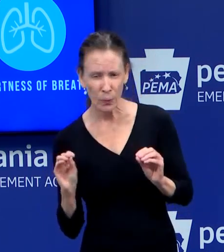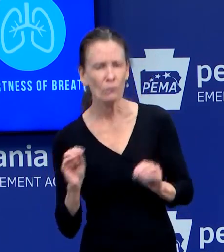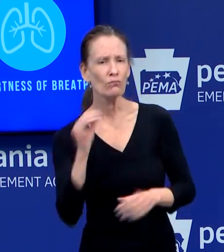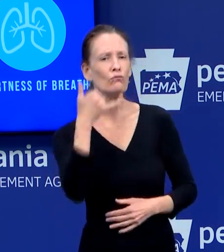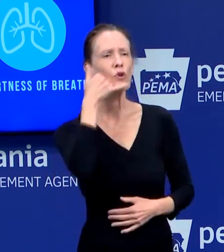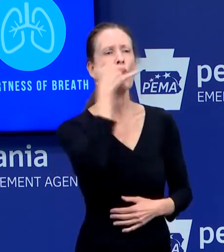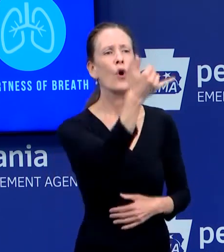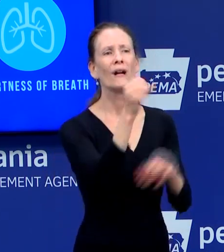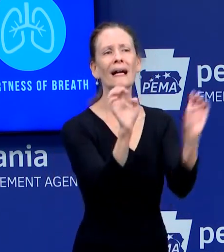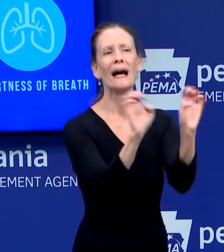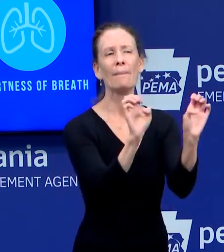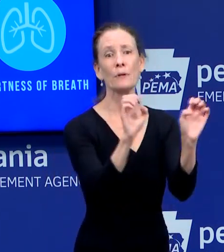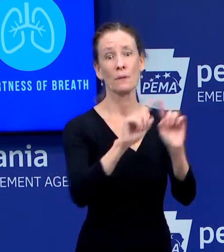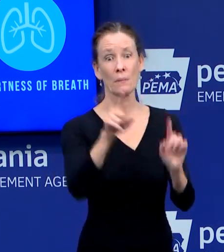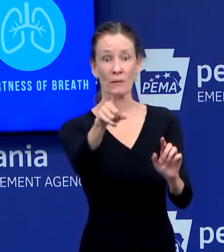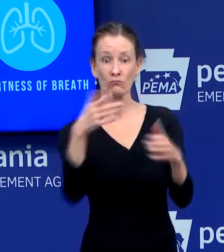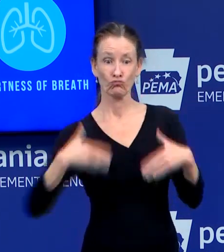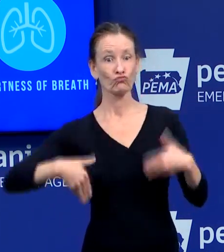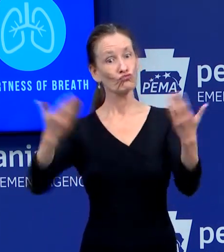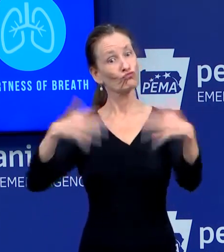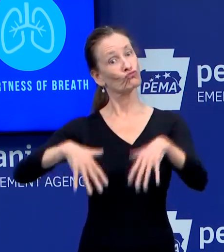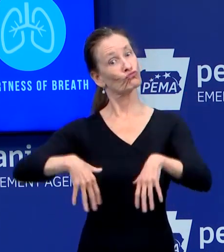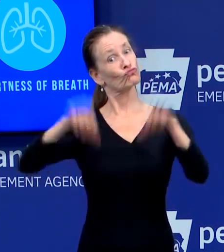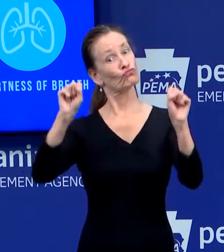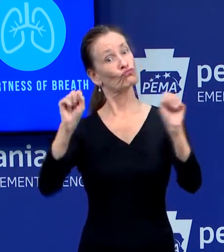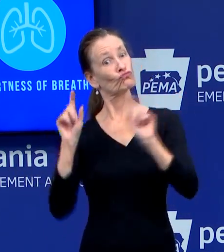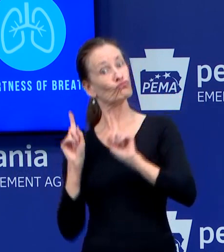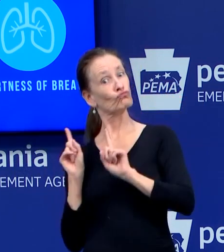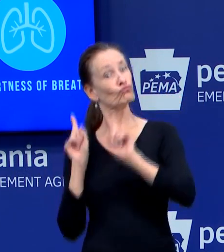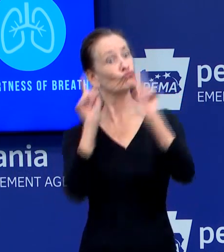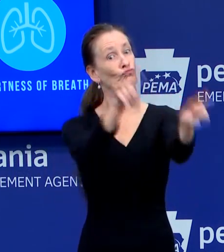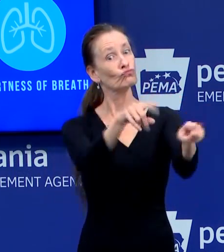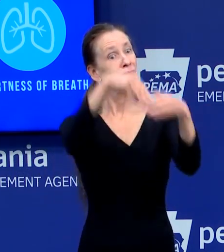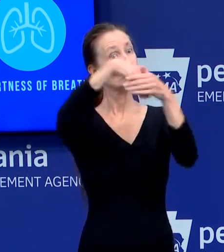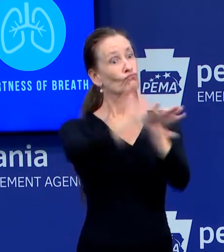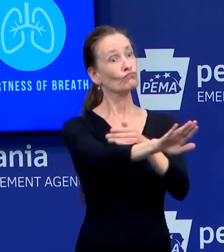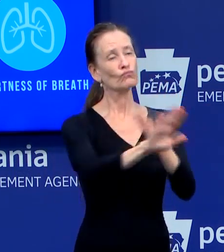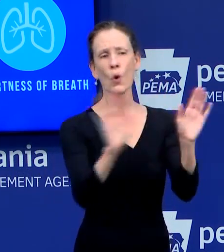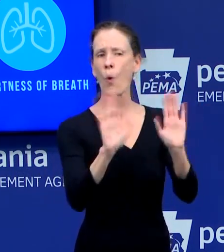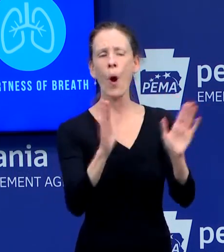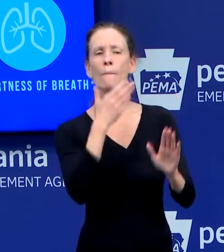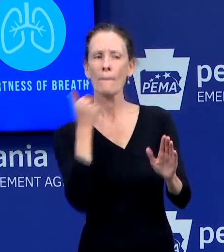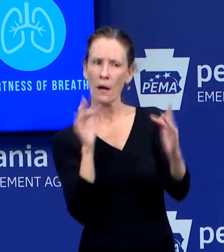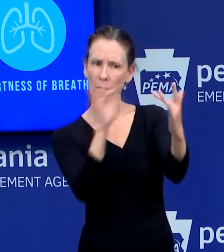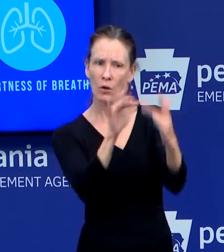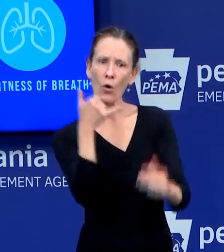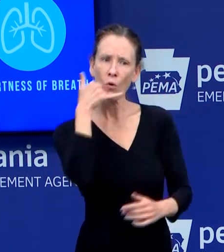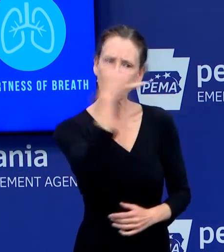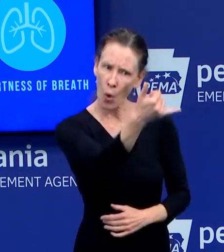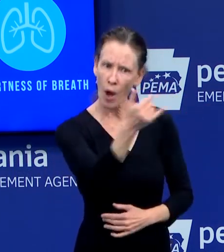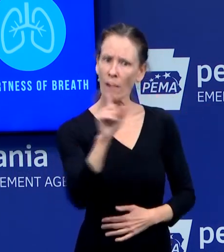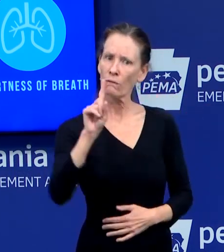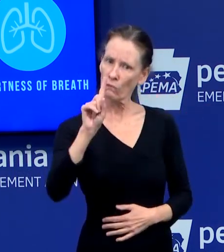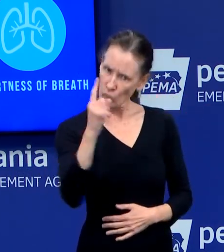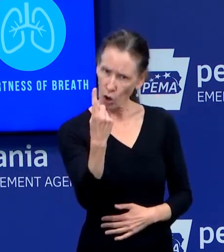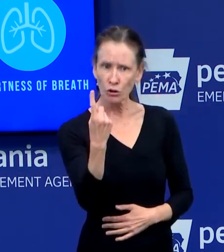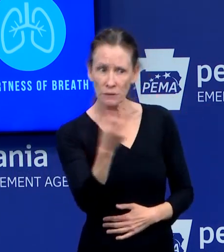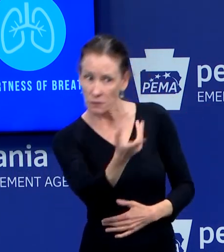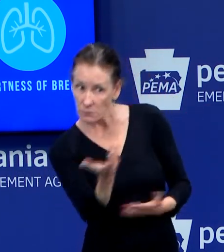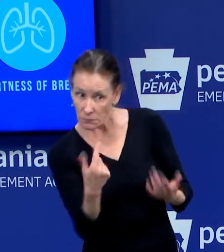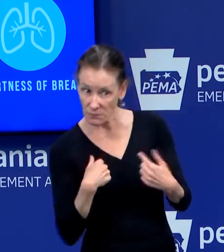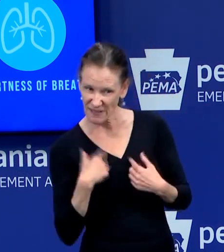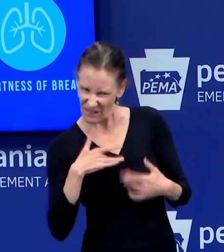precautions. Please don't go directly to the emergency department, call first. There have been